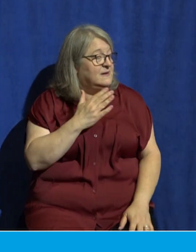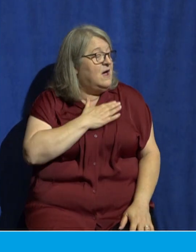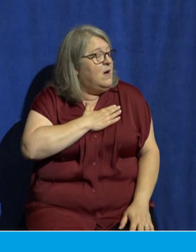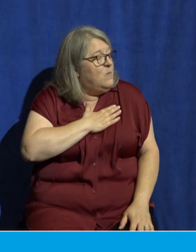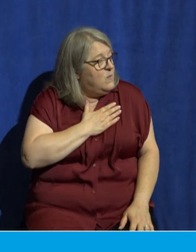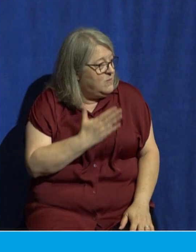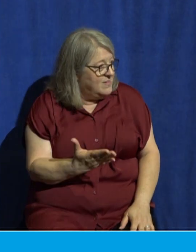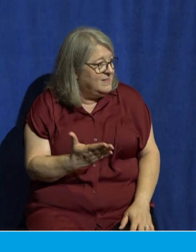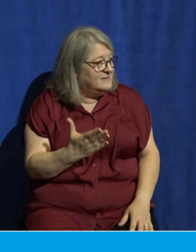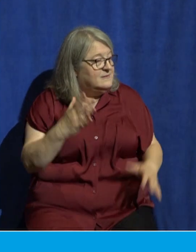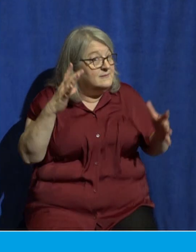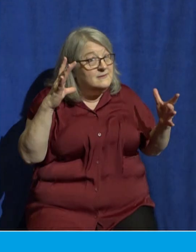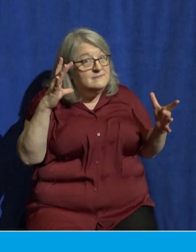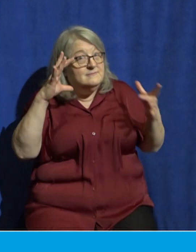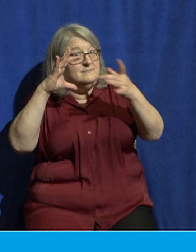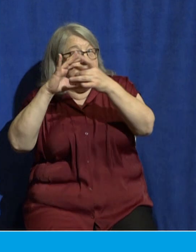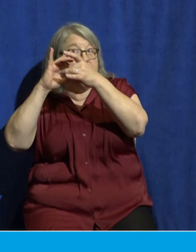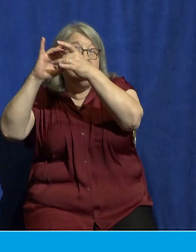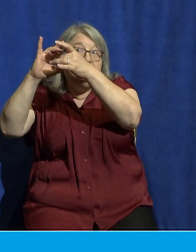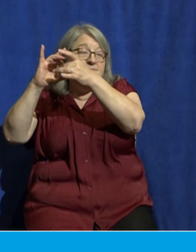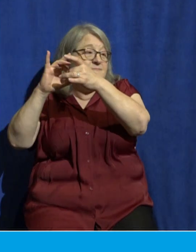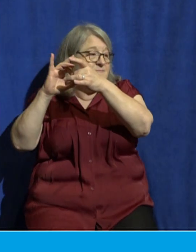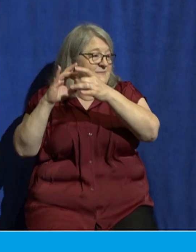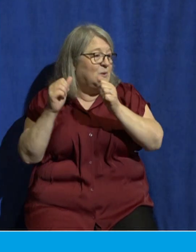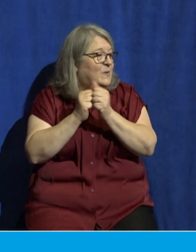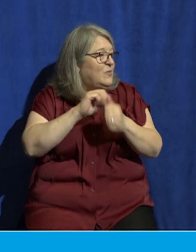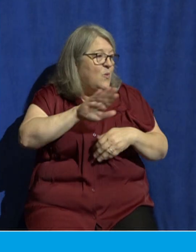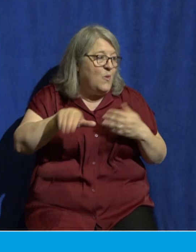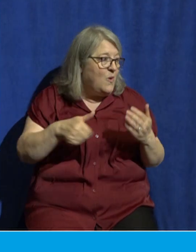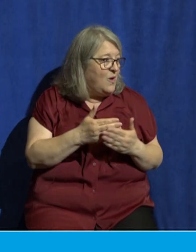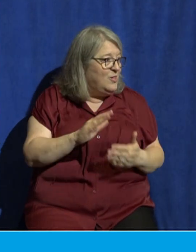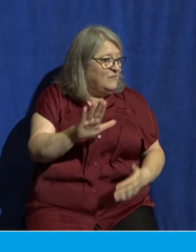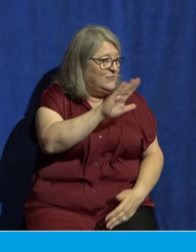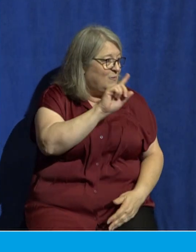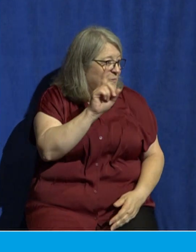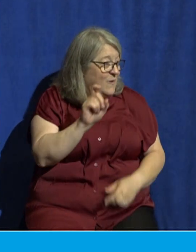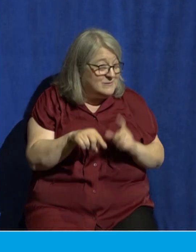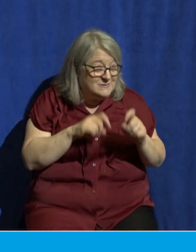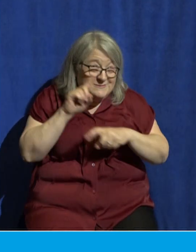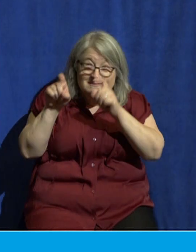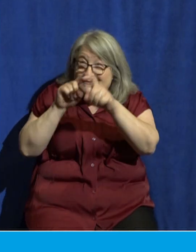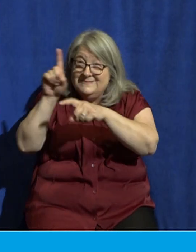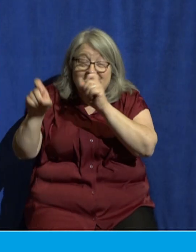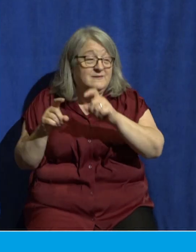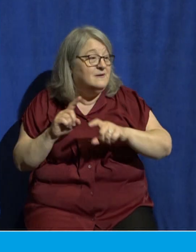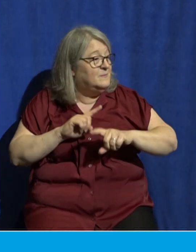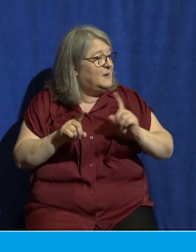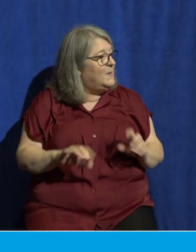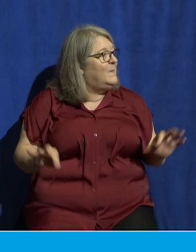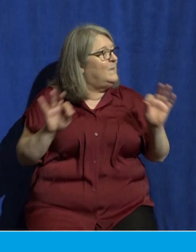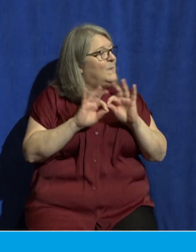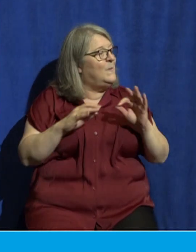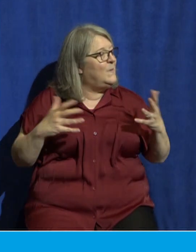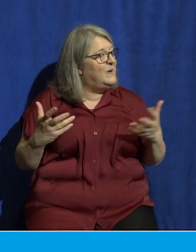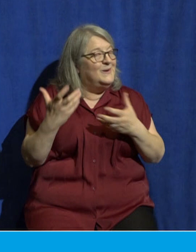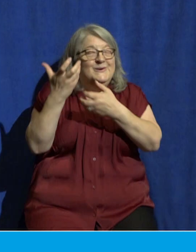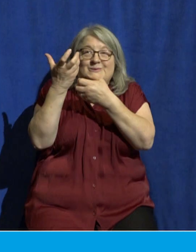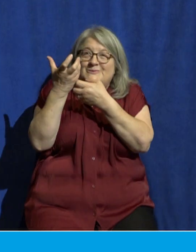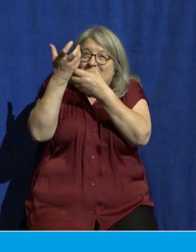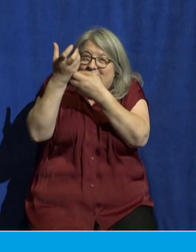relationship with me even with all of your questions if you would just trust me and trust what I've made clear in